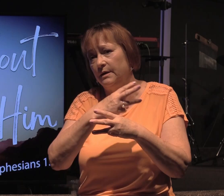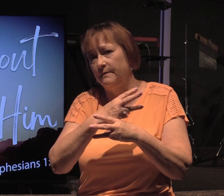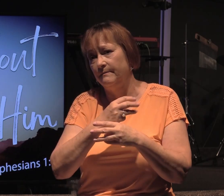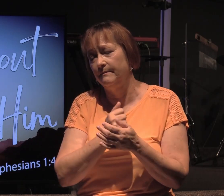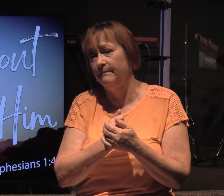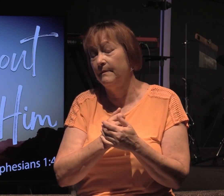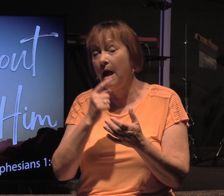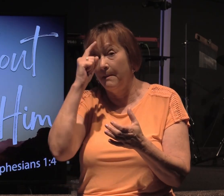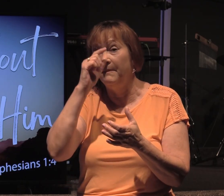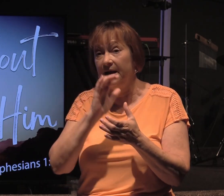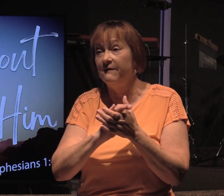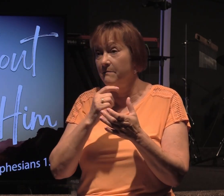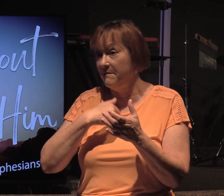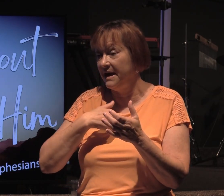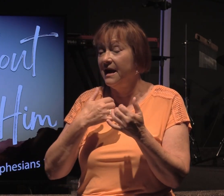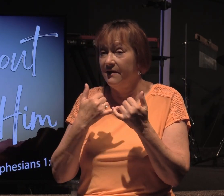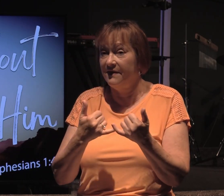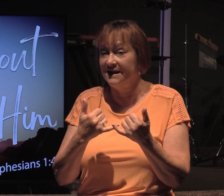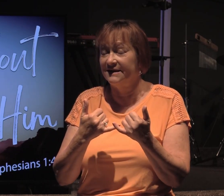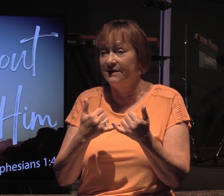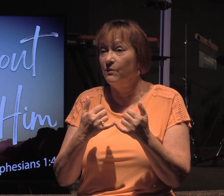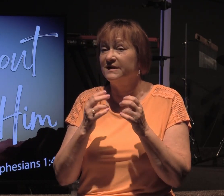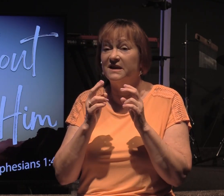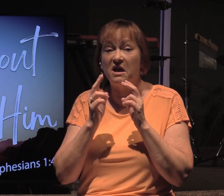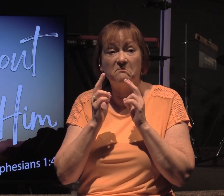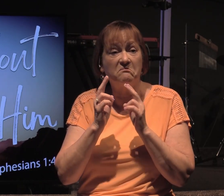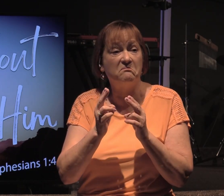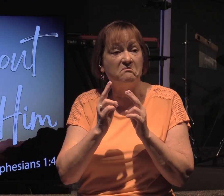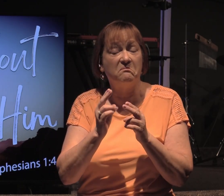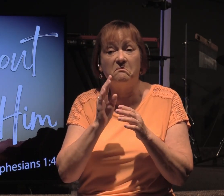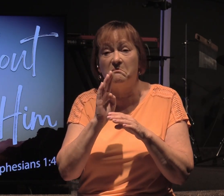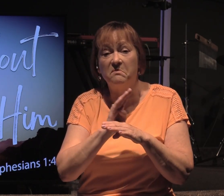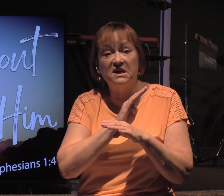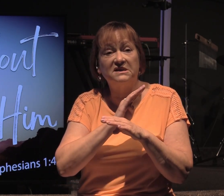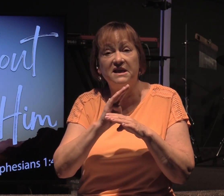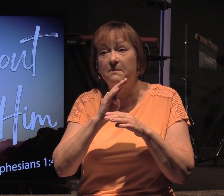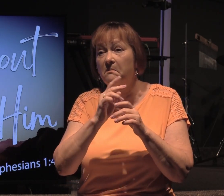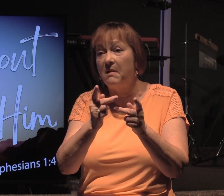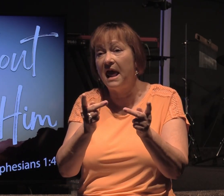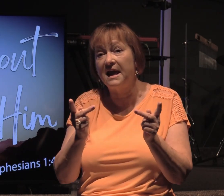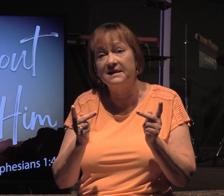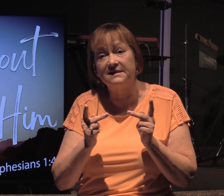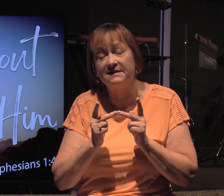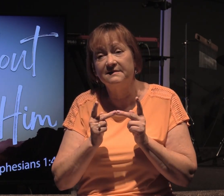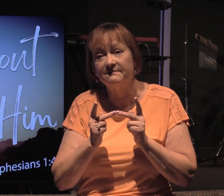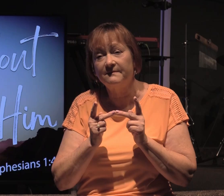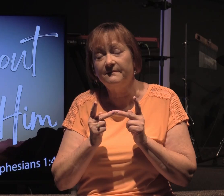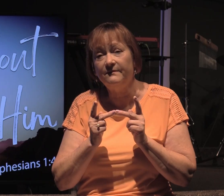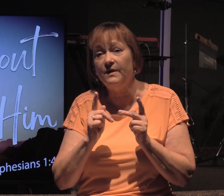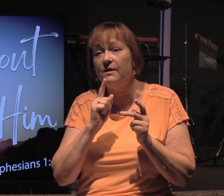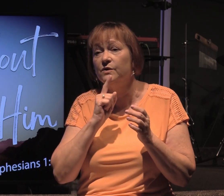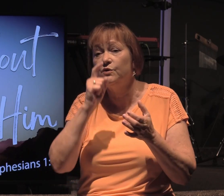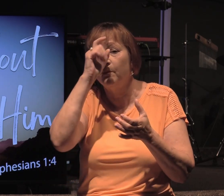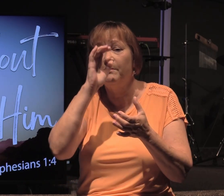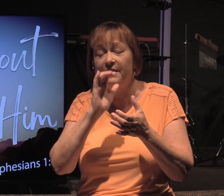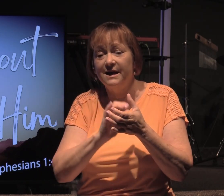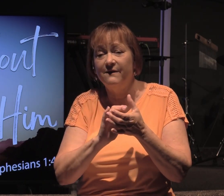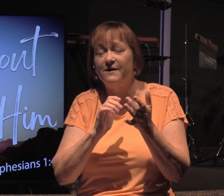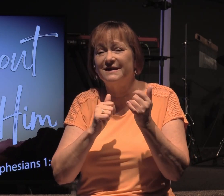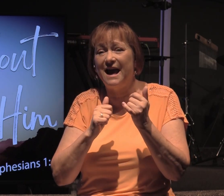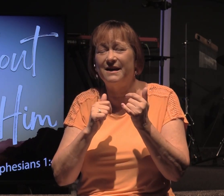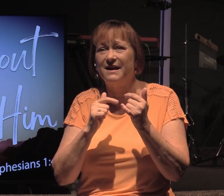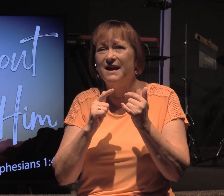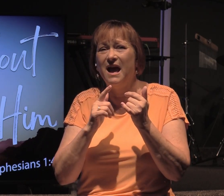Believe me, this was a hustle-bustle-busy place. And the true believers had an uphill